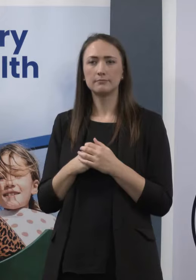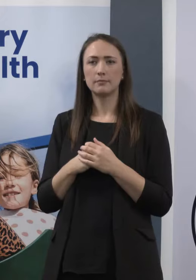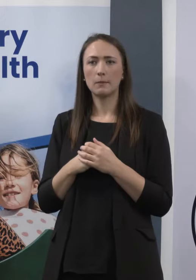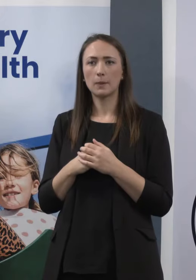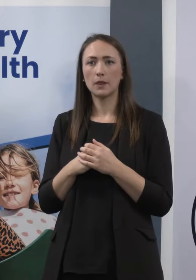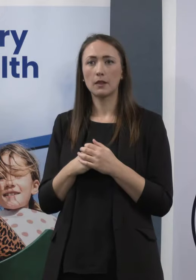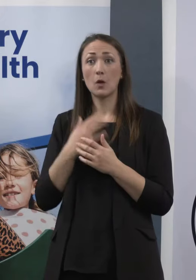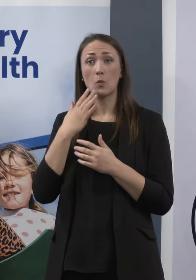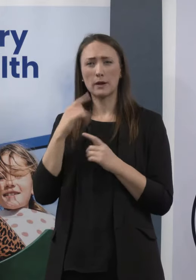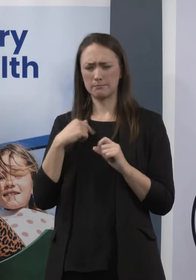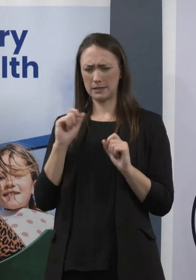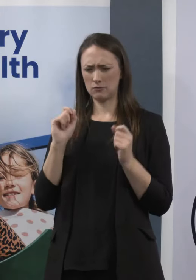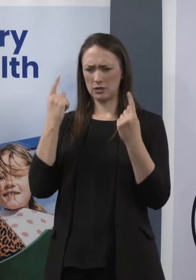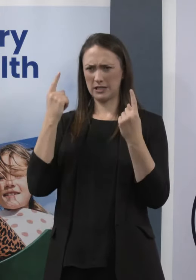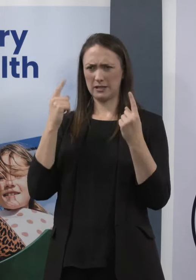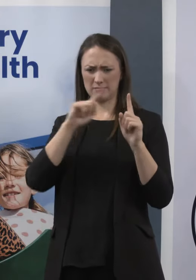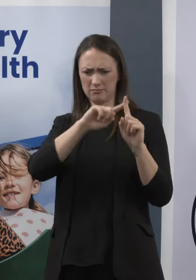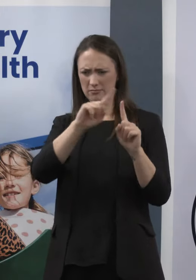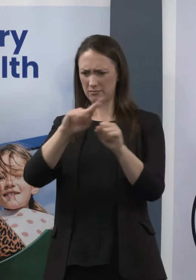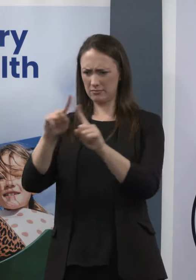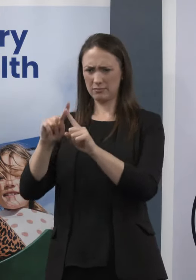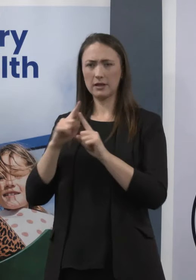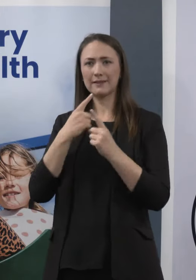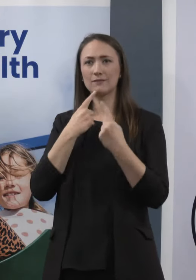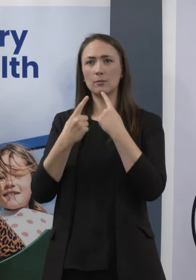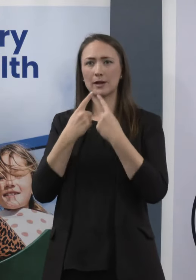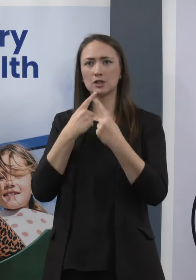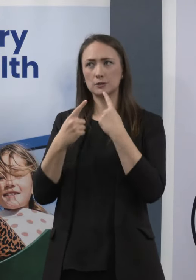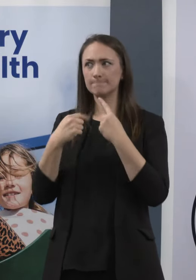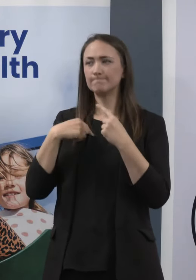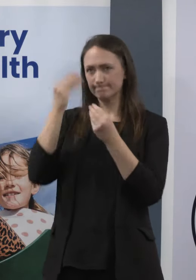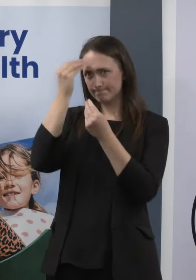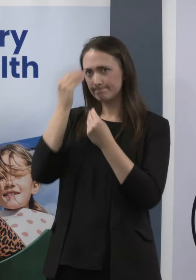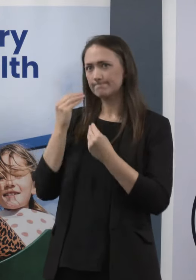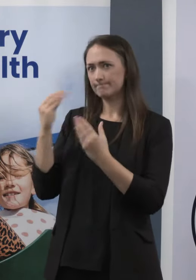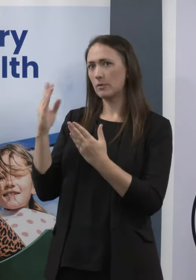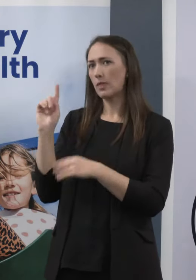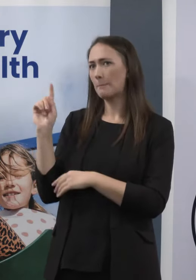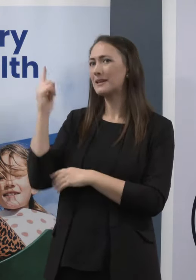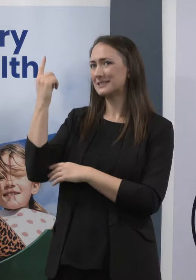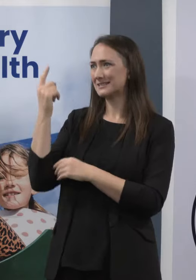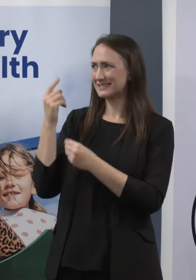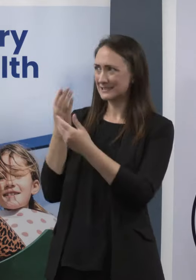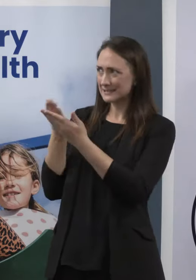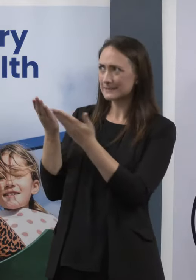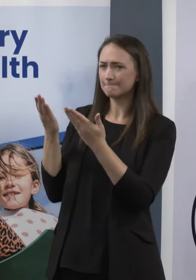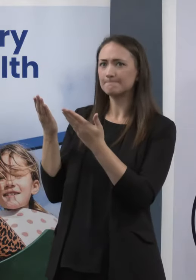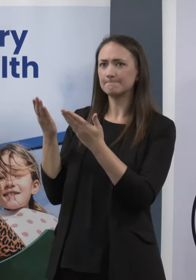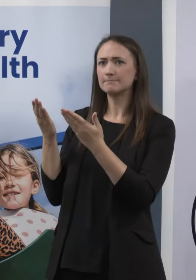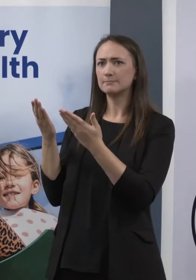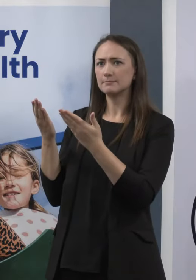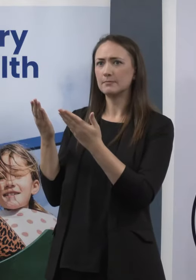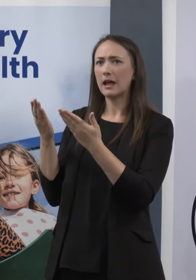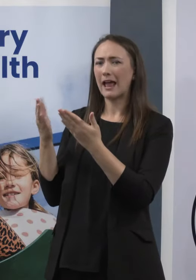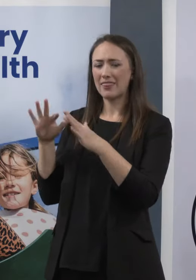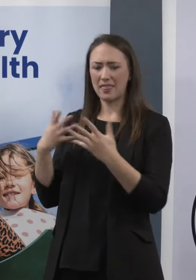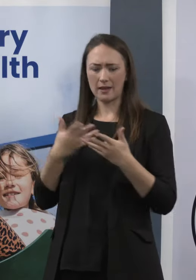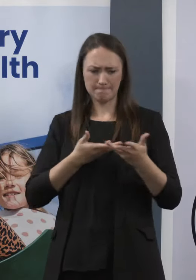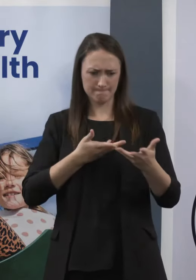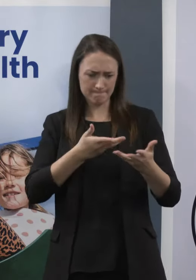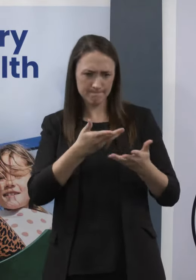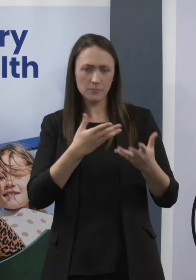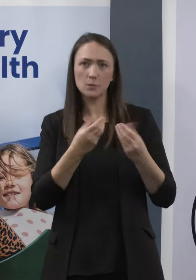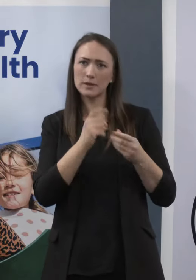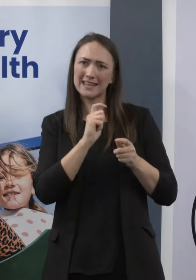when I became aware of the inconsistencies, I can confirm that I informed Ministers, worked with our testing team, so we could get a really consistent